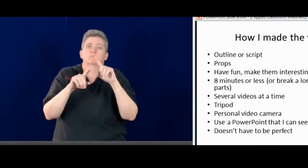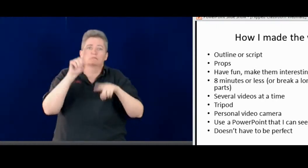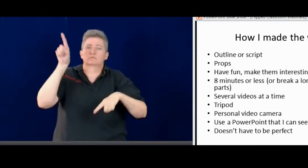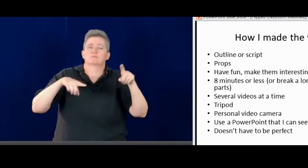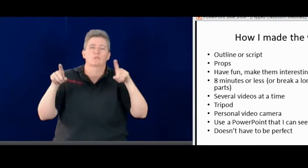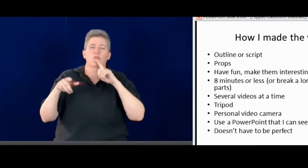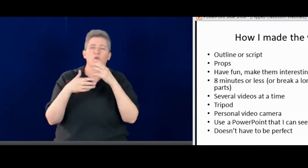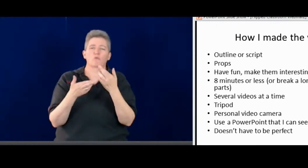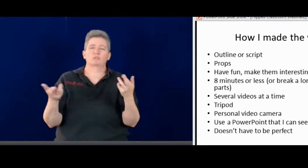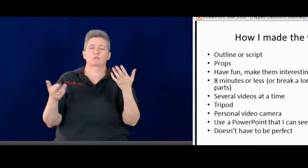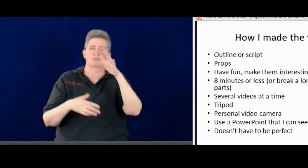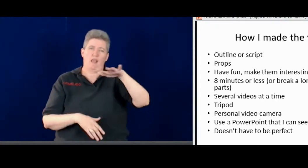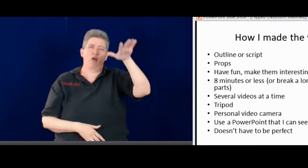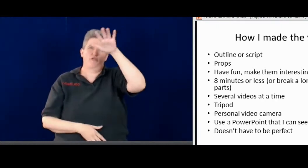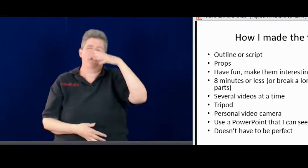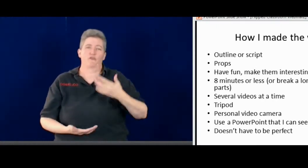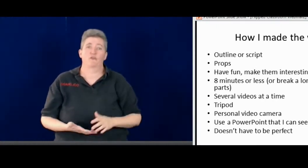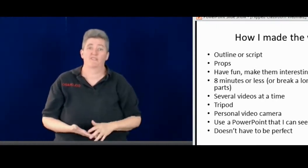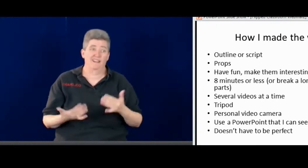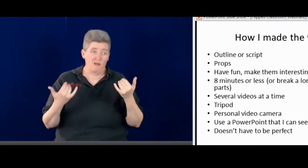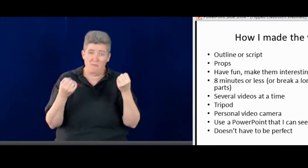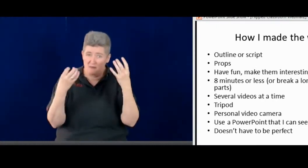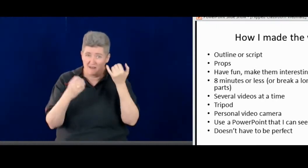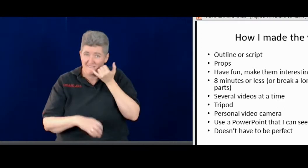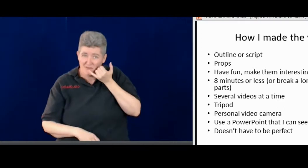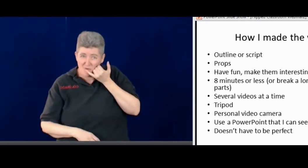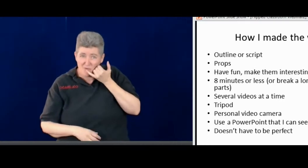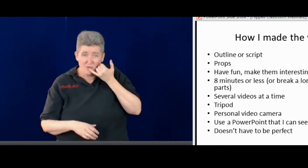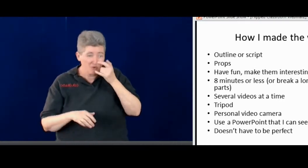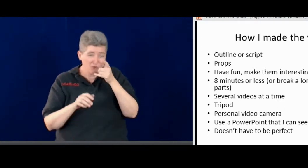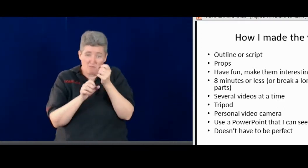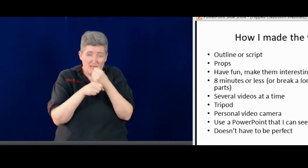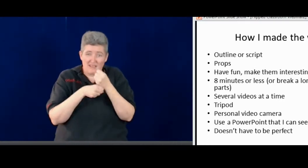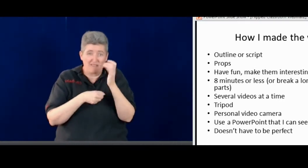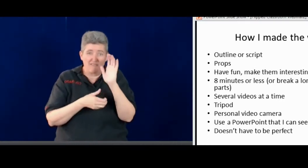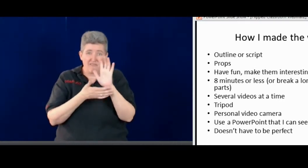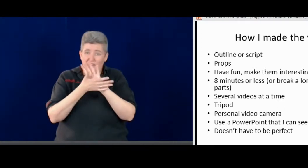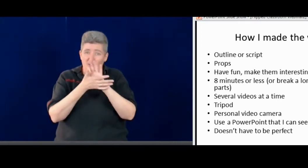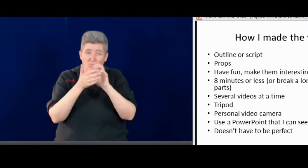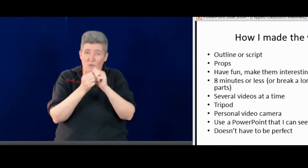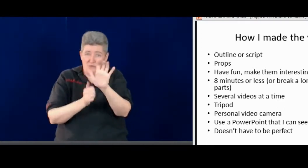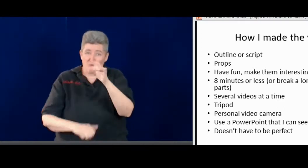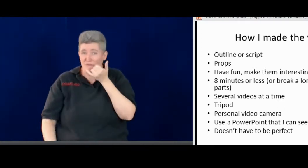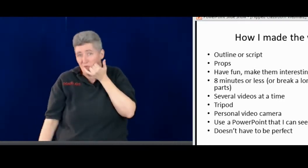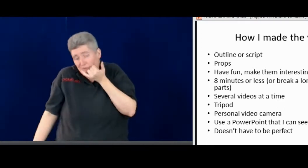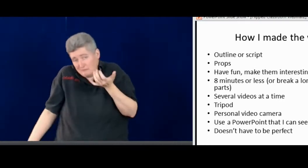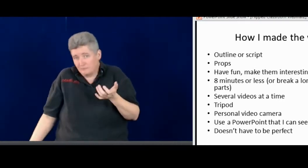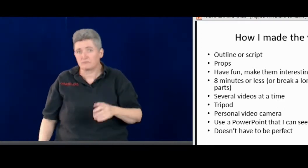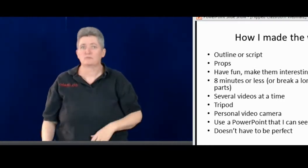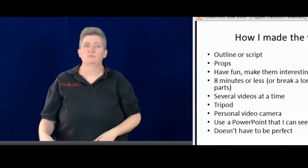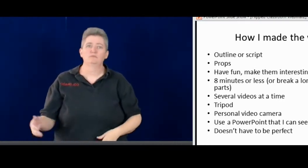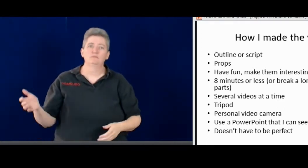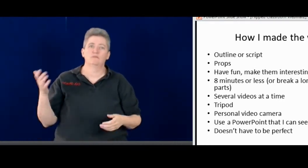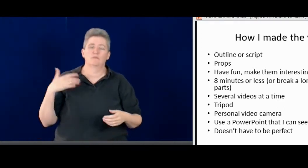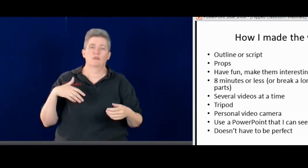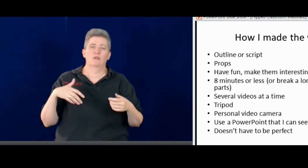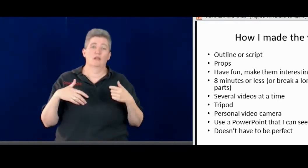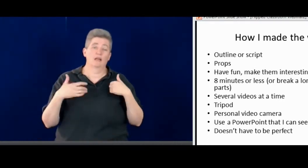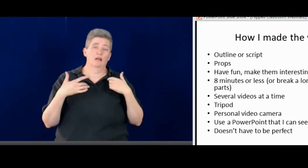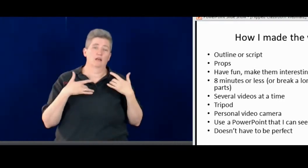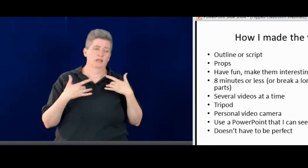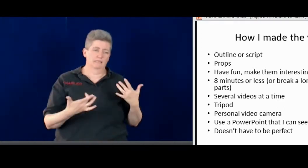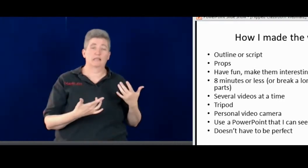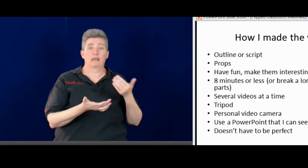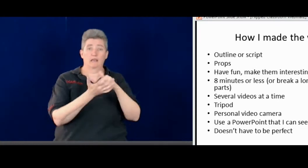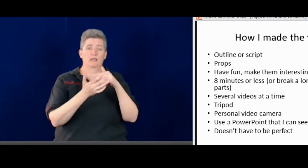you could use that. There's a variety of different resources out there that you can use. A lot of people can make them on their phone now. You make videos with your phone.